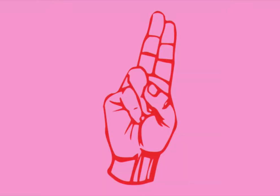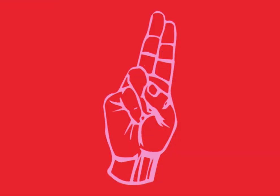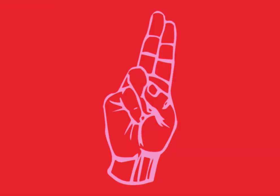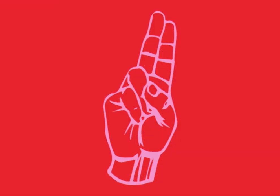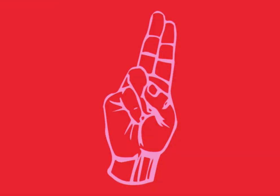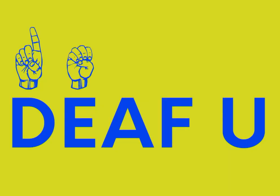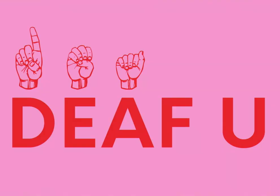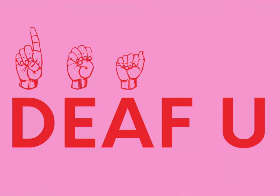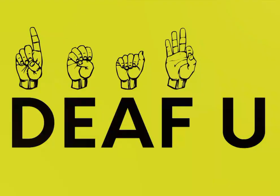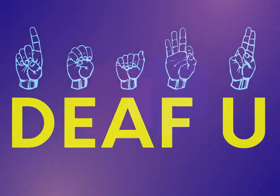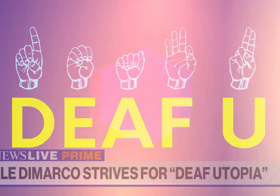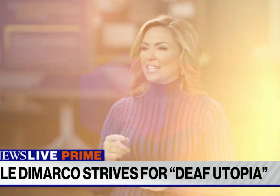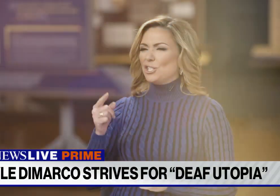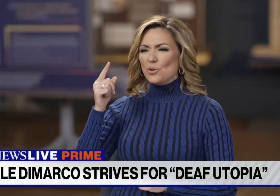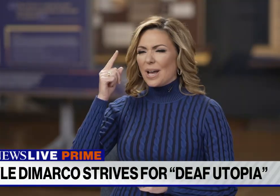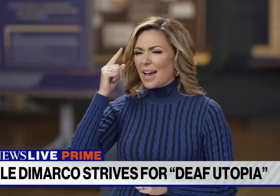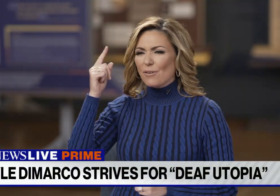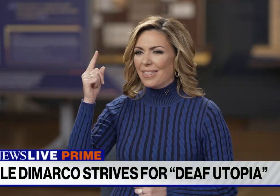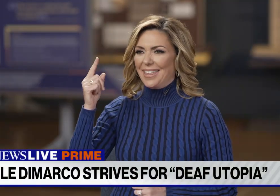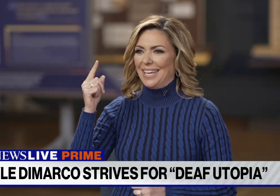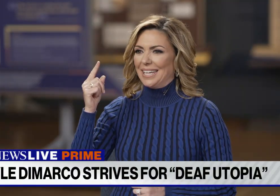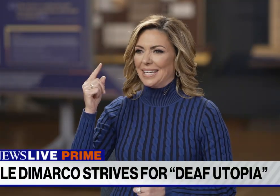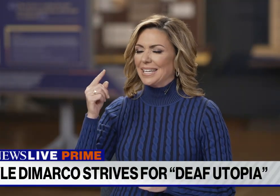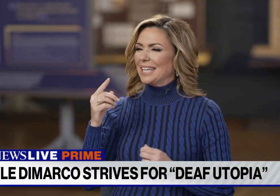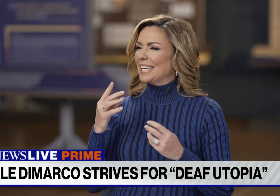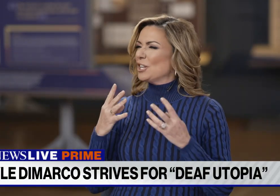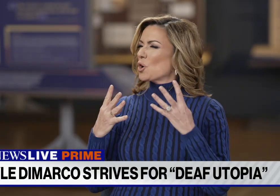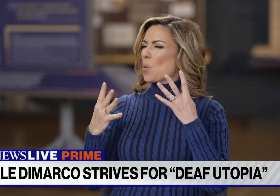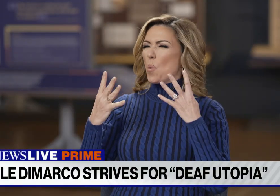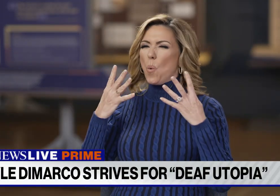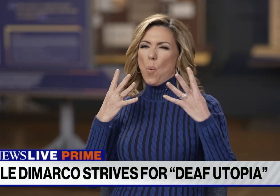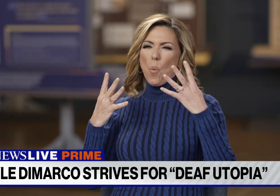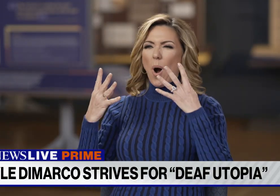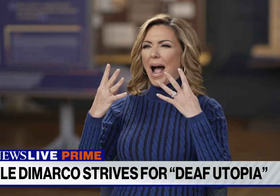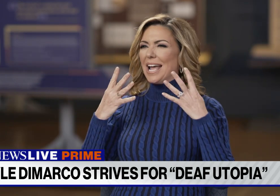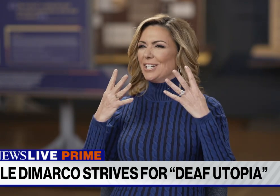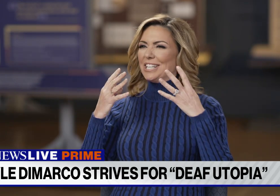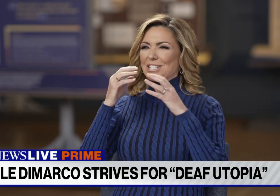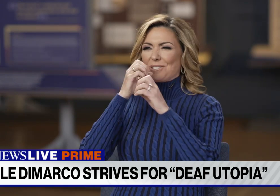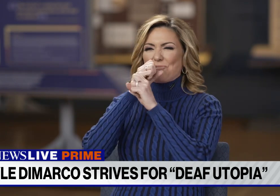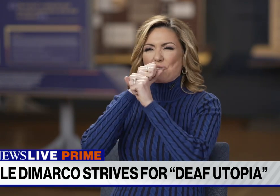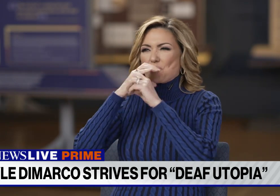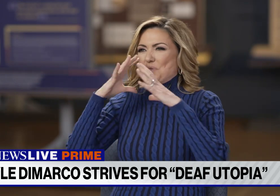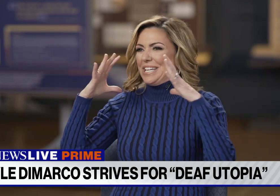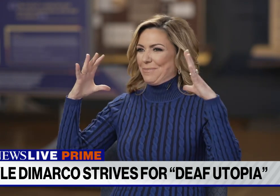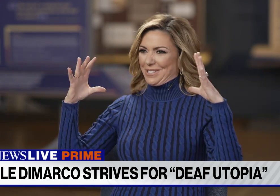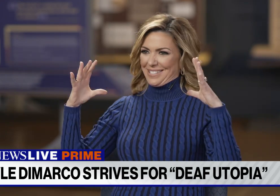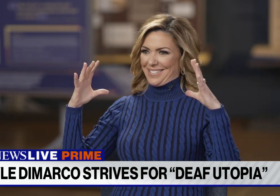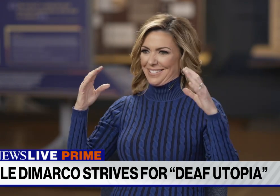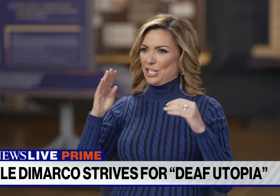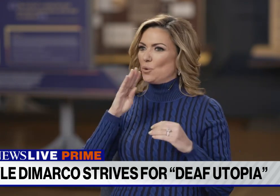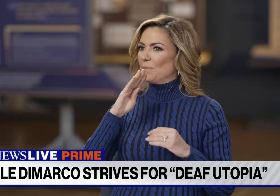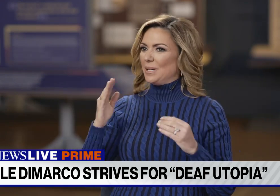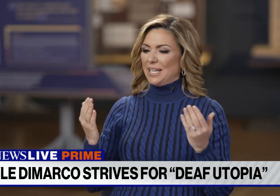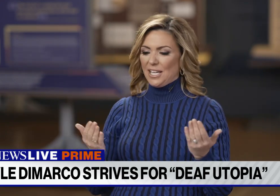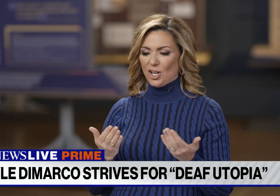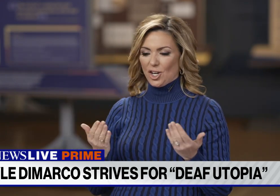Did you ever think, in your wildest dreams, you would be here